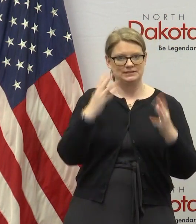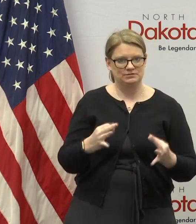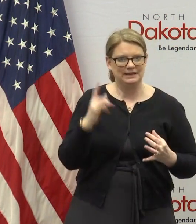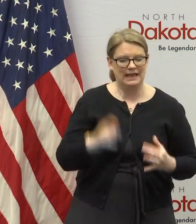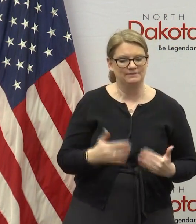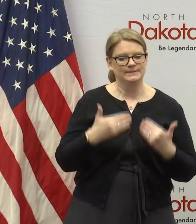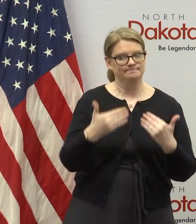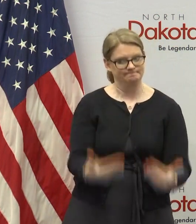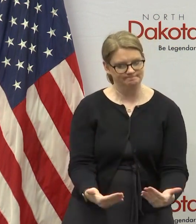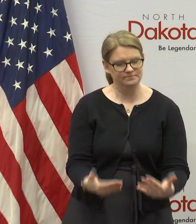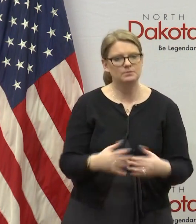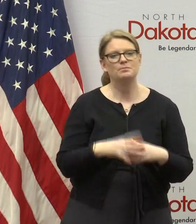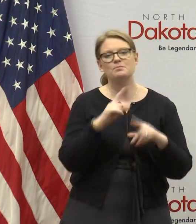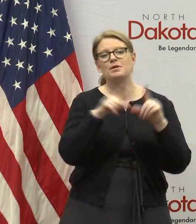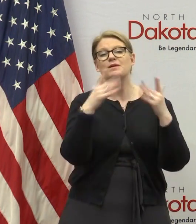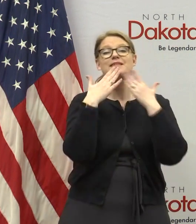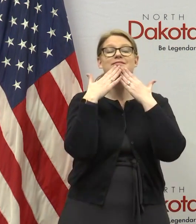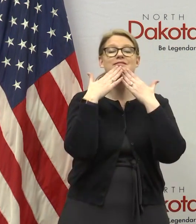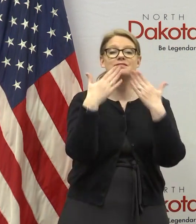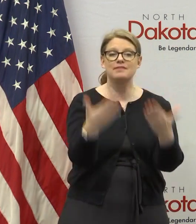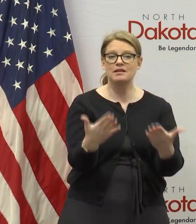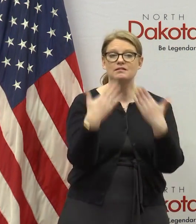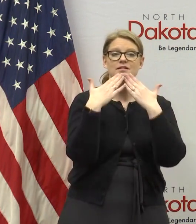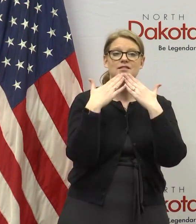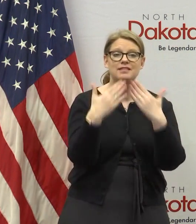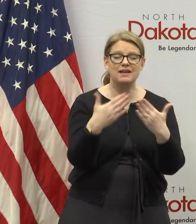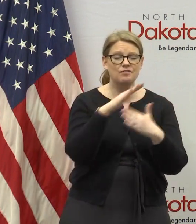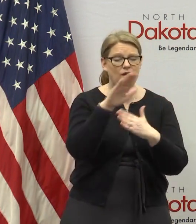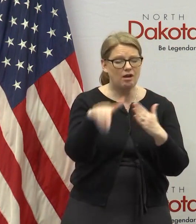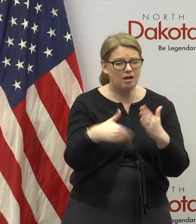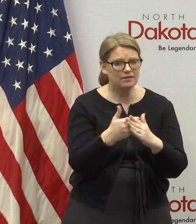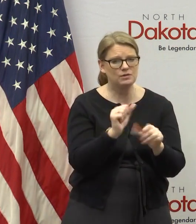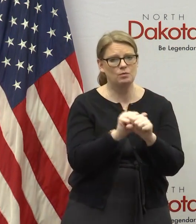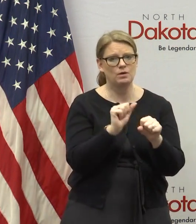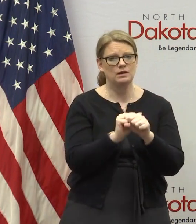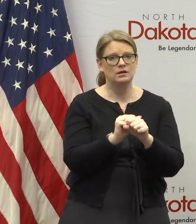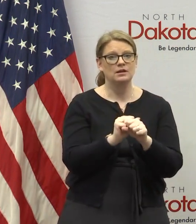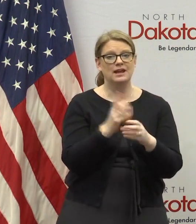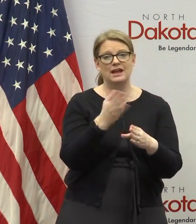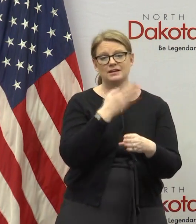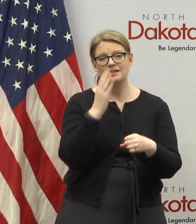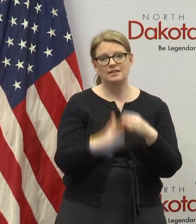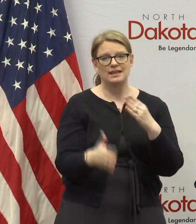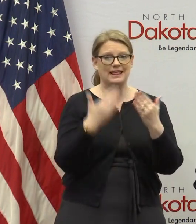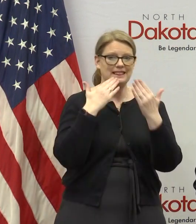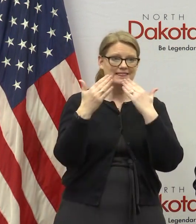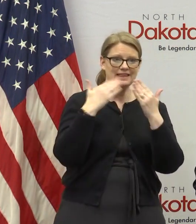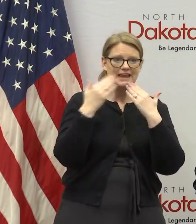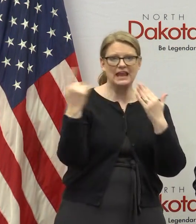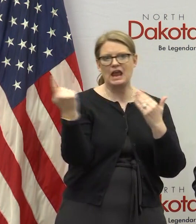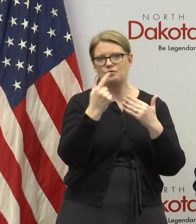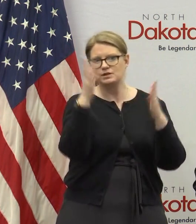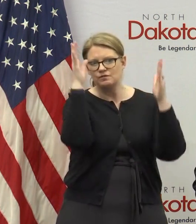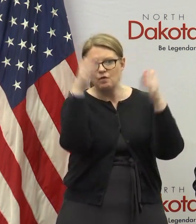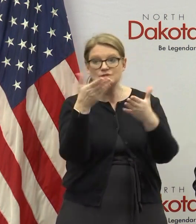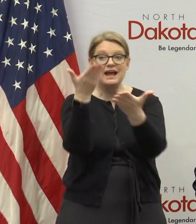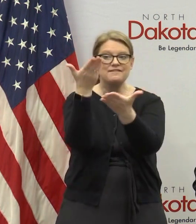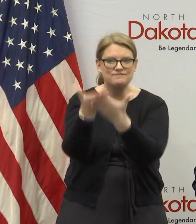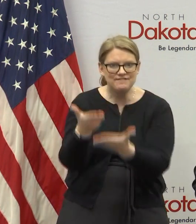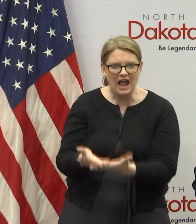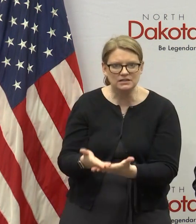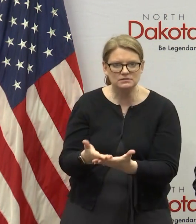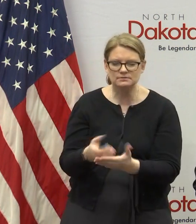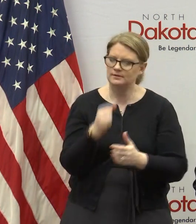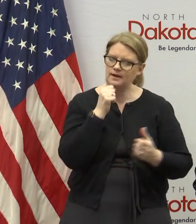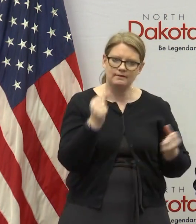we we thank everybody for that uh for all the work that they're doing and again in closing we want to just thank you know everybody that's focused on facts not on fear